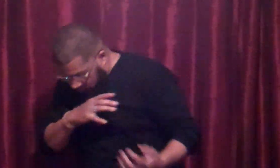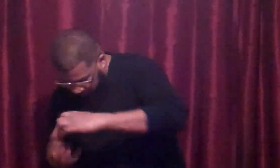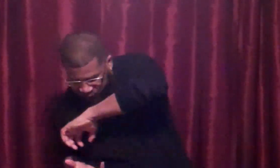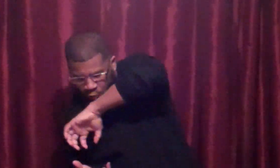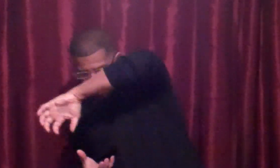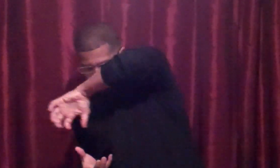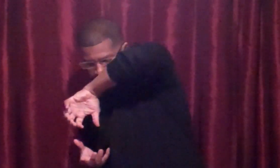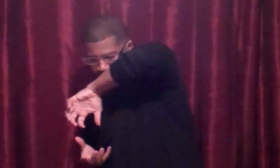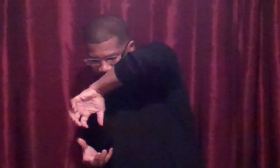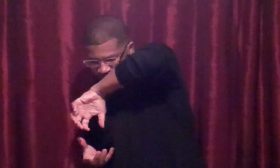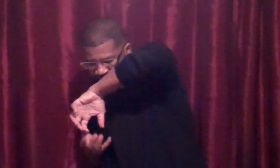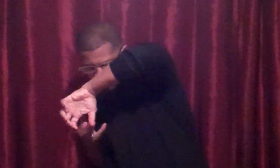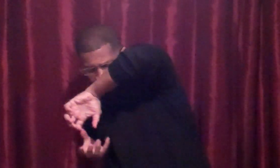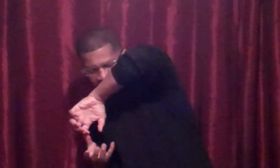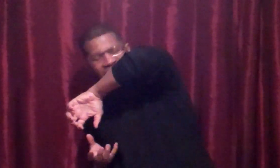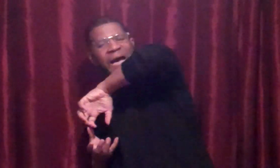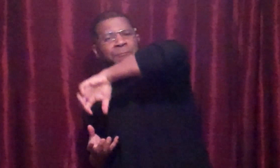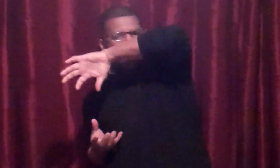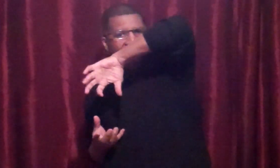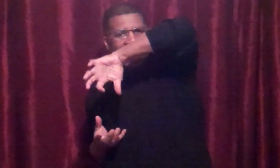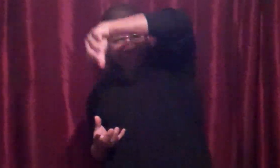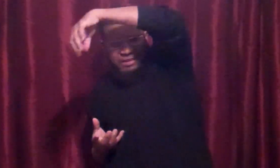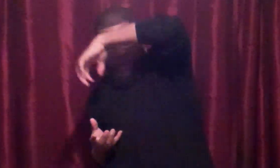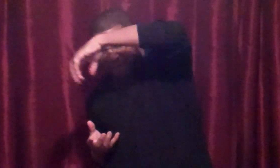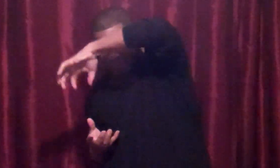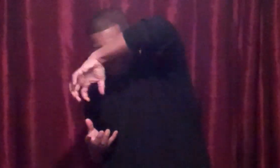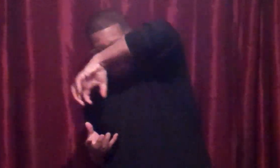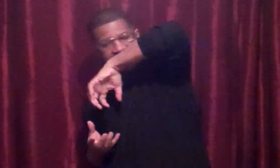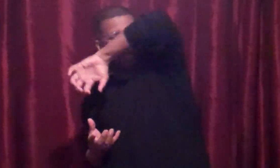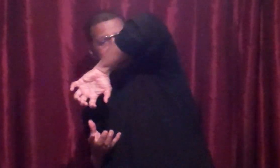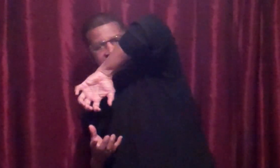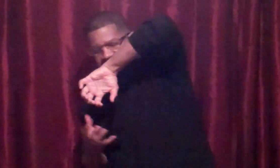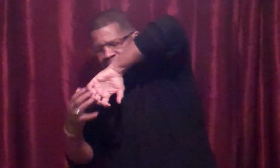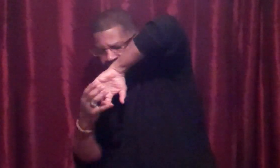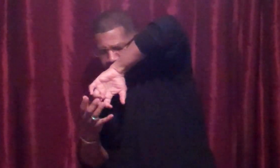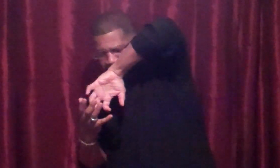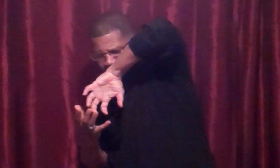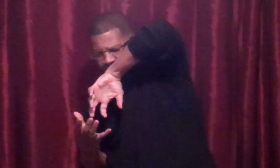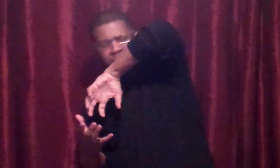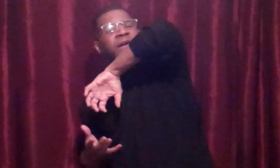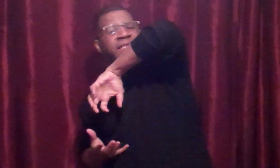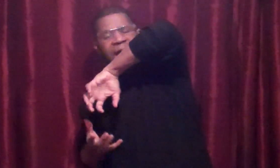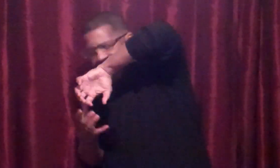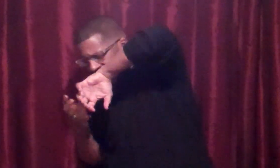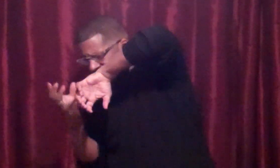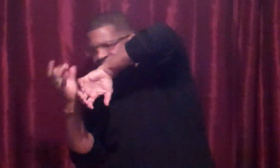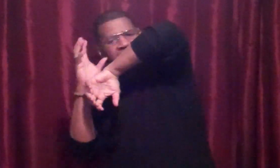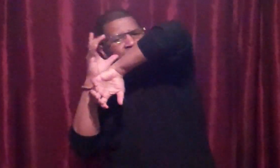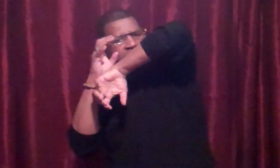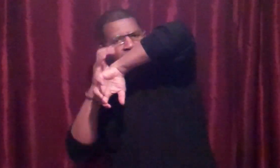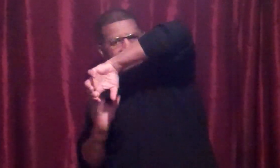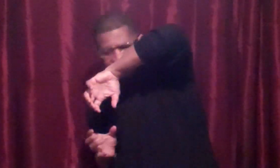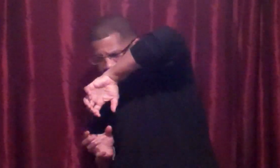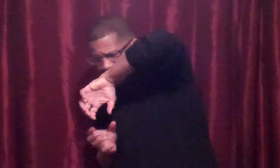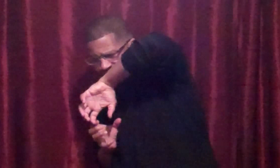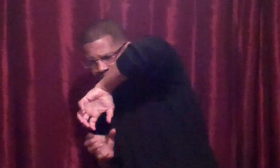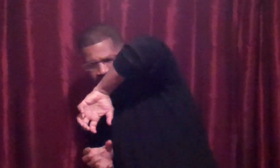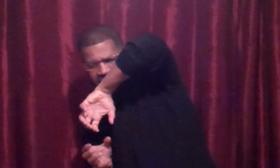So I'm going like this. I got my eyes. I got his head like this. And my fingers are in his eyes. And this one is in his neck. And